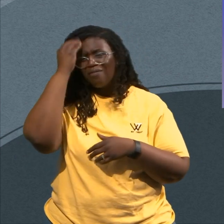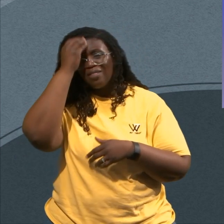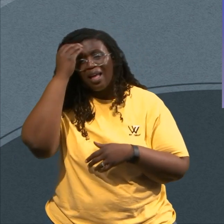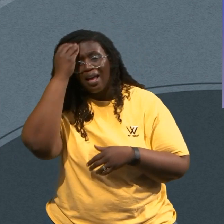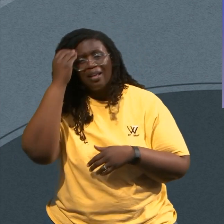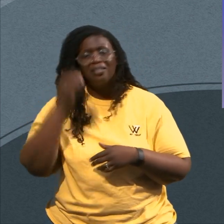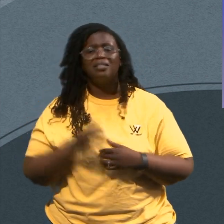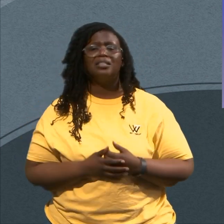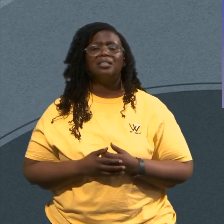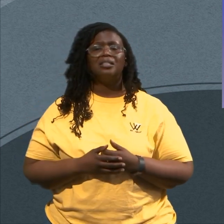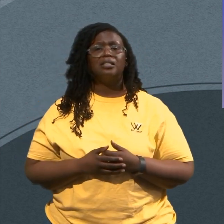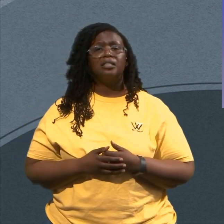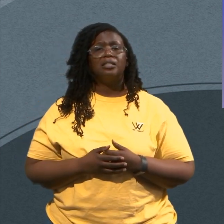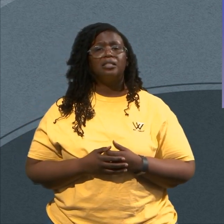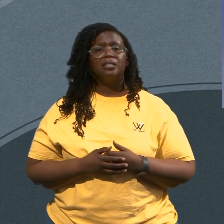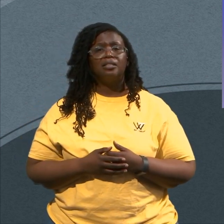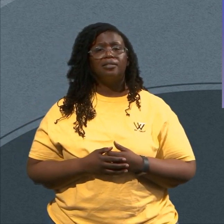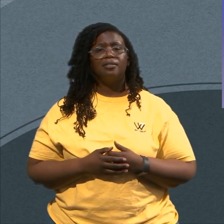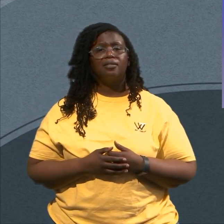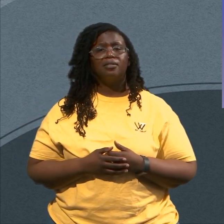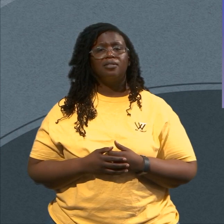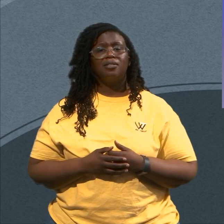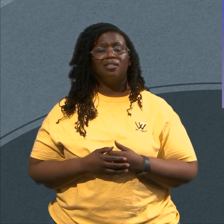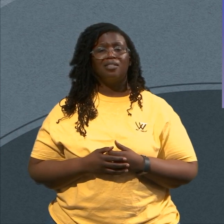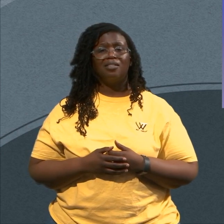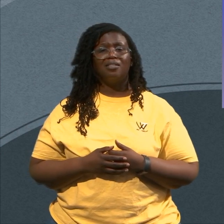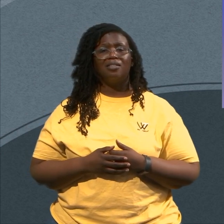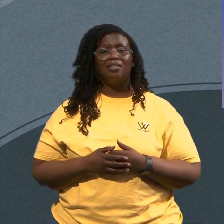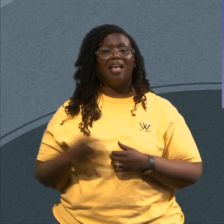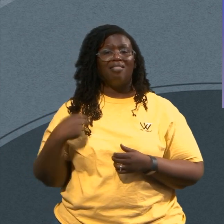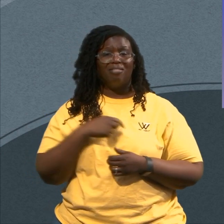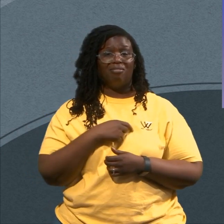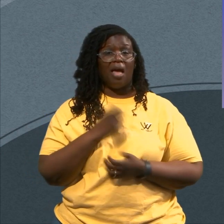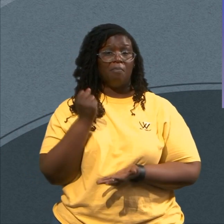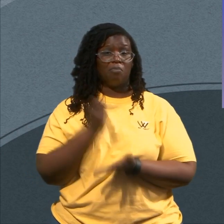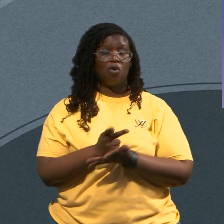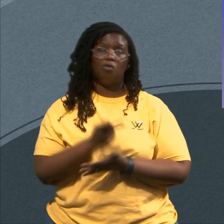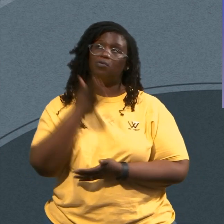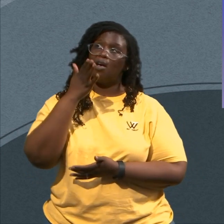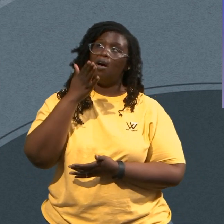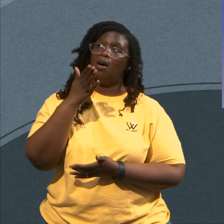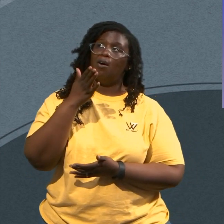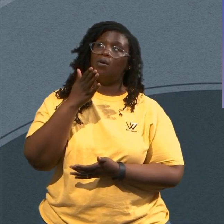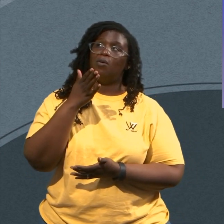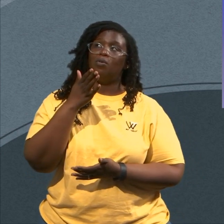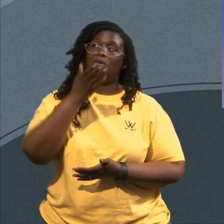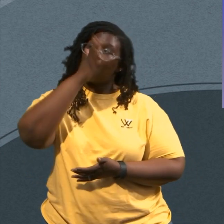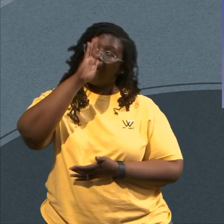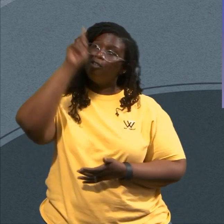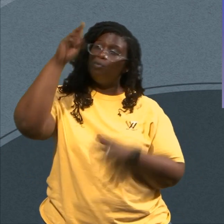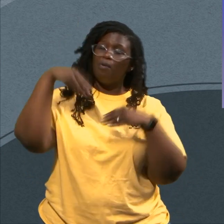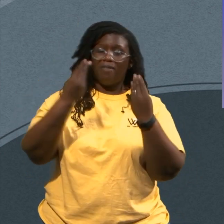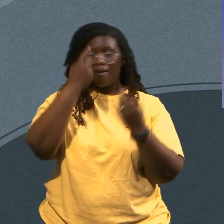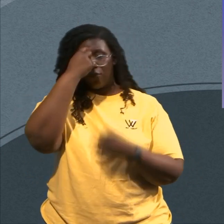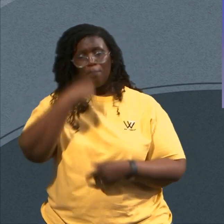It Is A Declaration That God Is The One That's Providing Y'all Y Don't Y'all Didn't Catch It